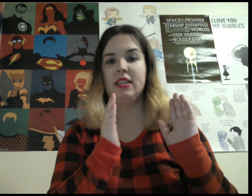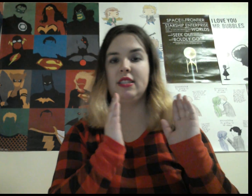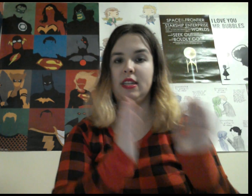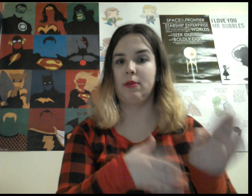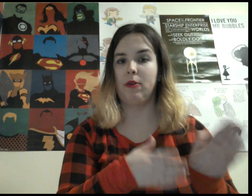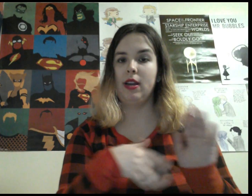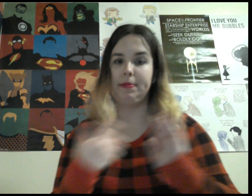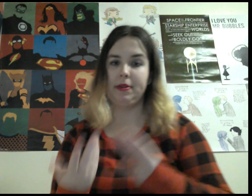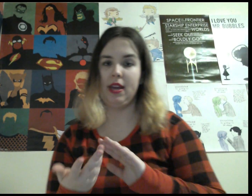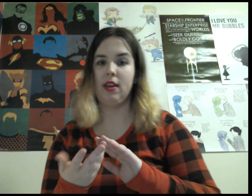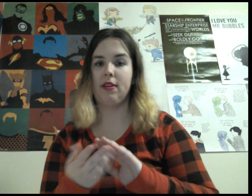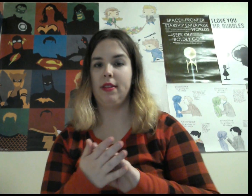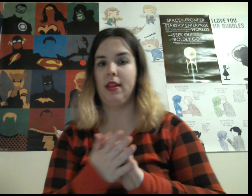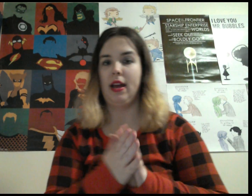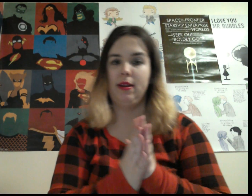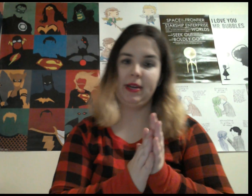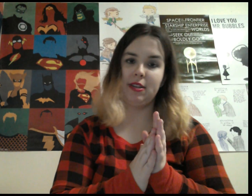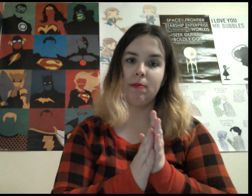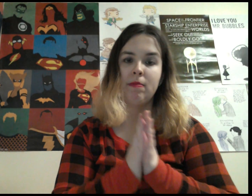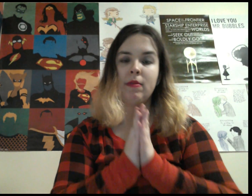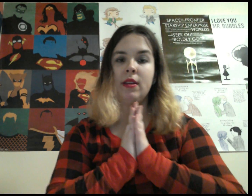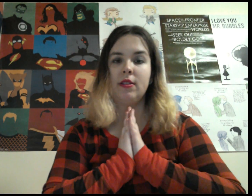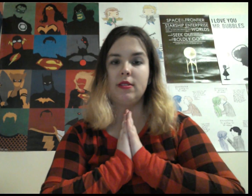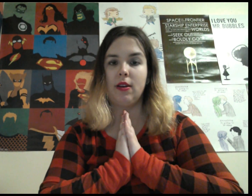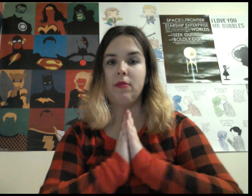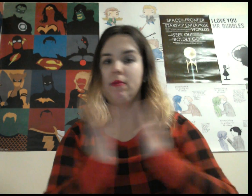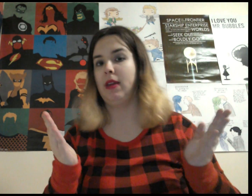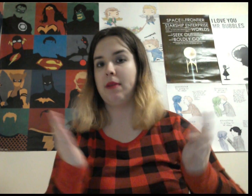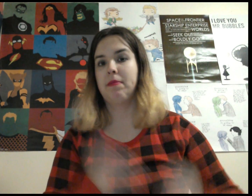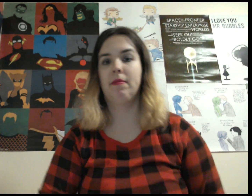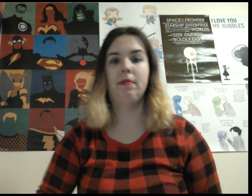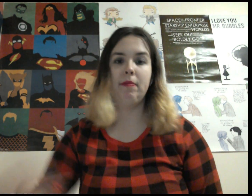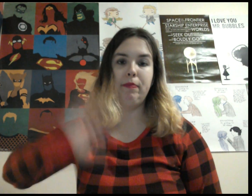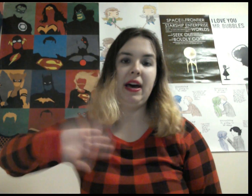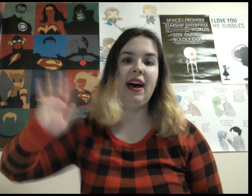Season 1, episode 8, called The Lion in Winter. So yeah. Bye!